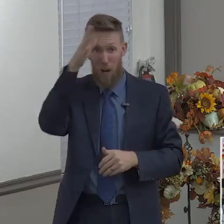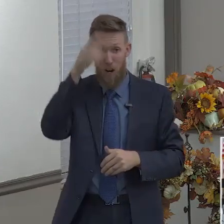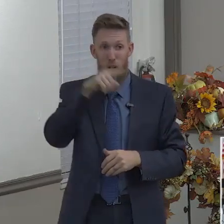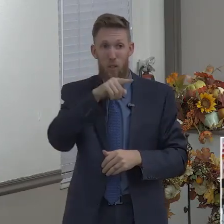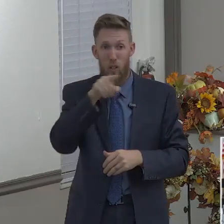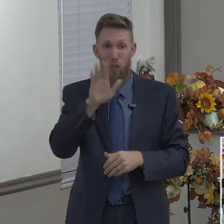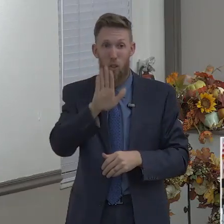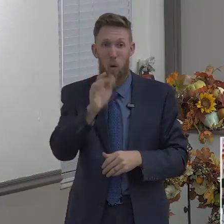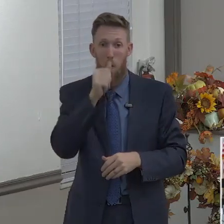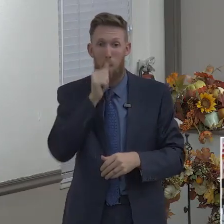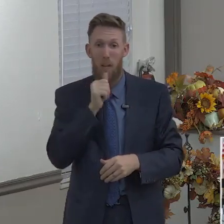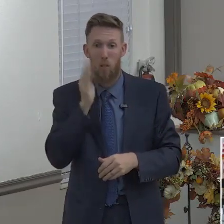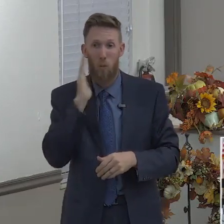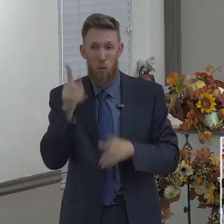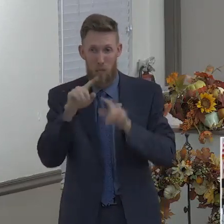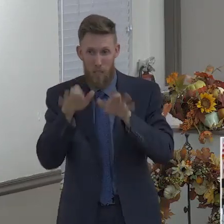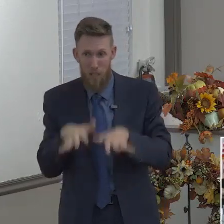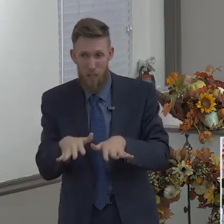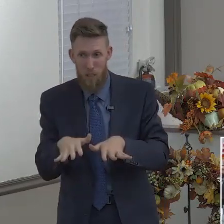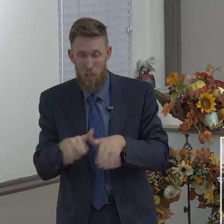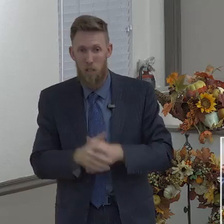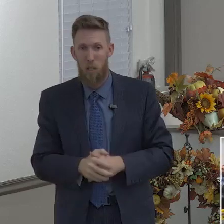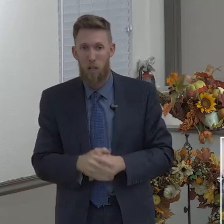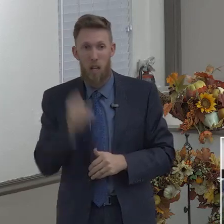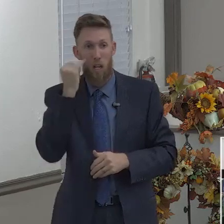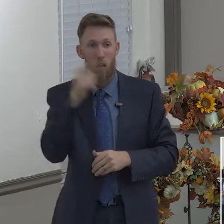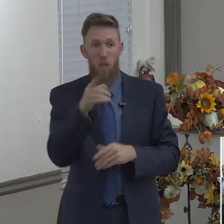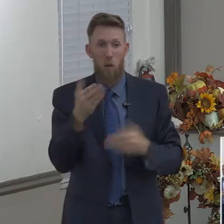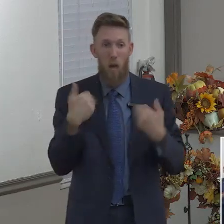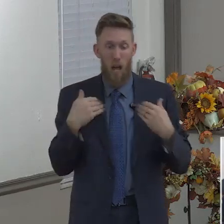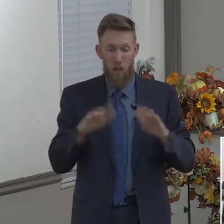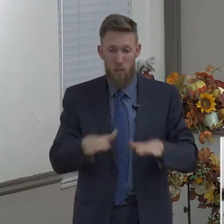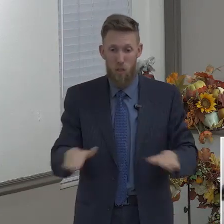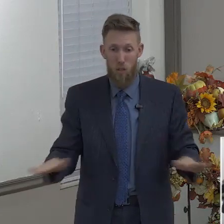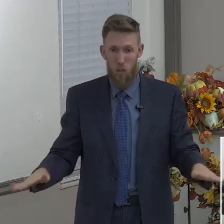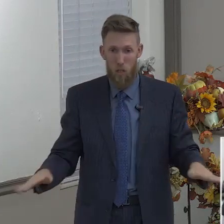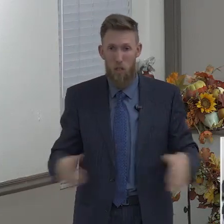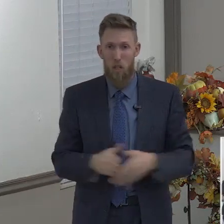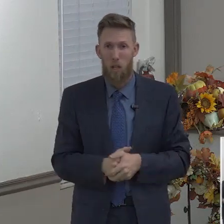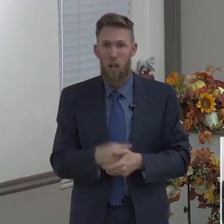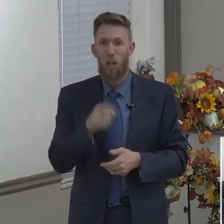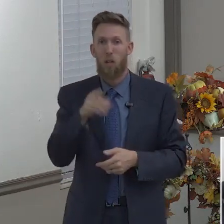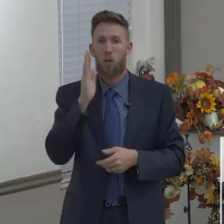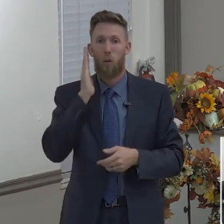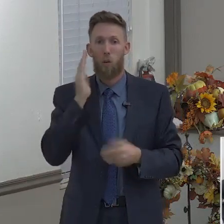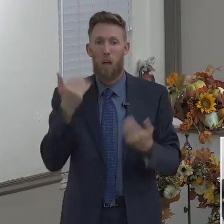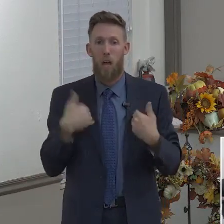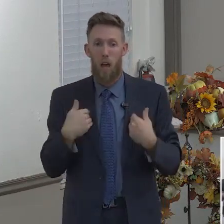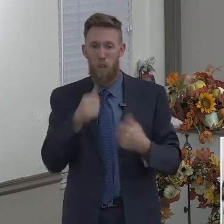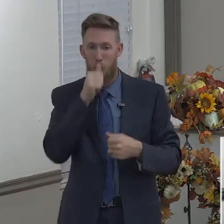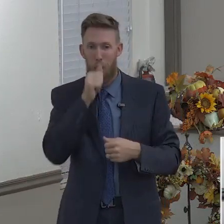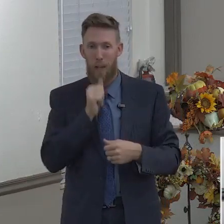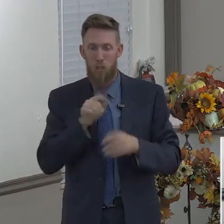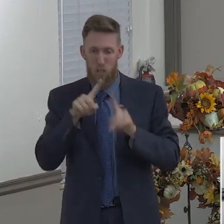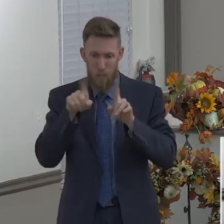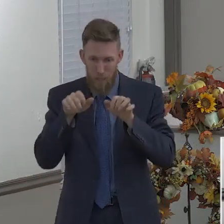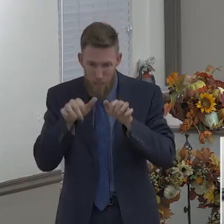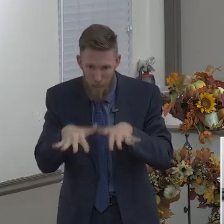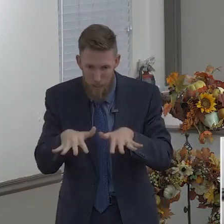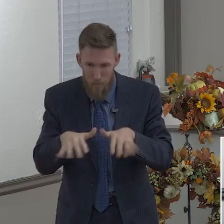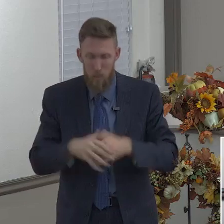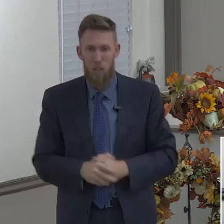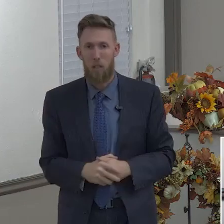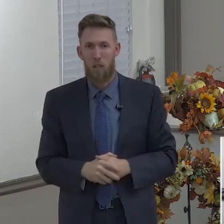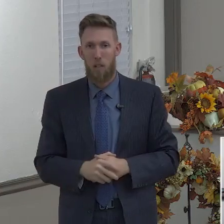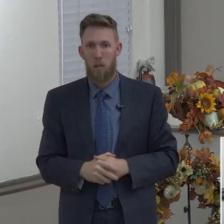Okay? If you have children, then God will, you will have your patience tested. But God wants us to have patience.